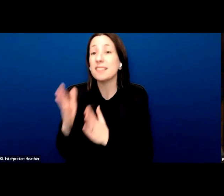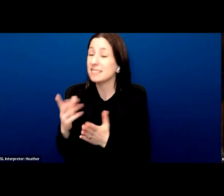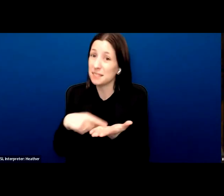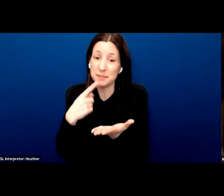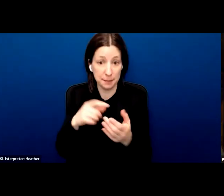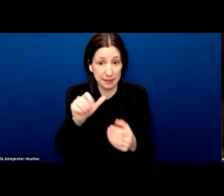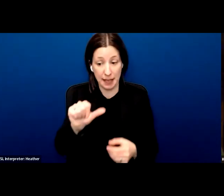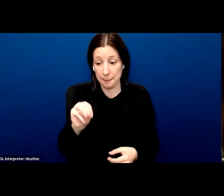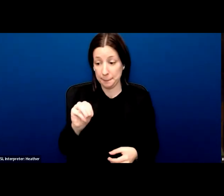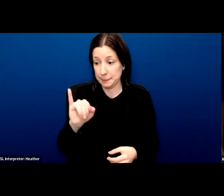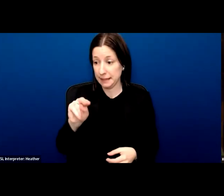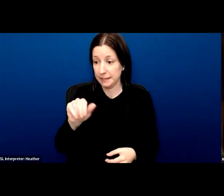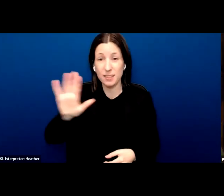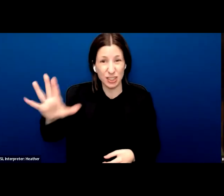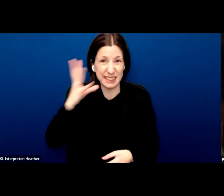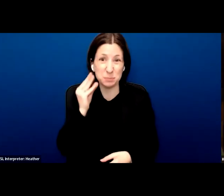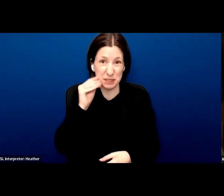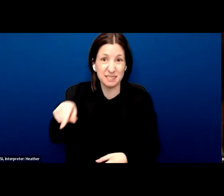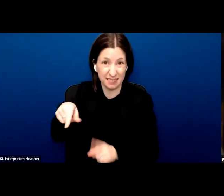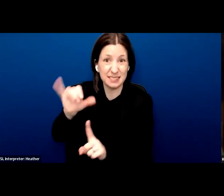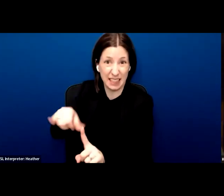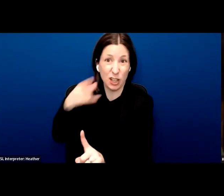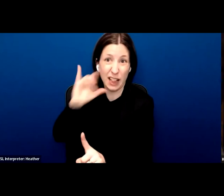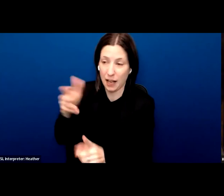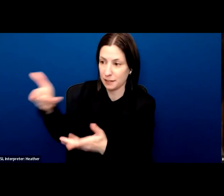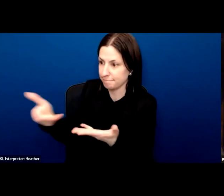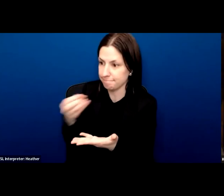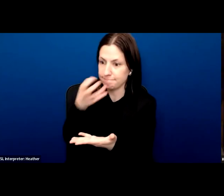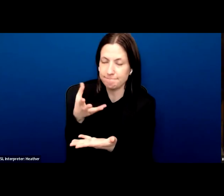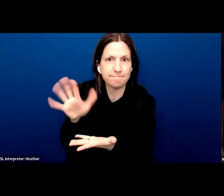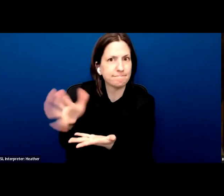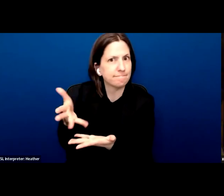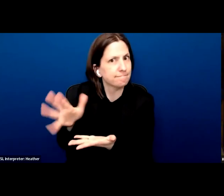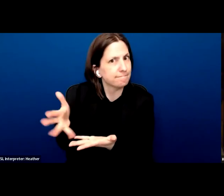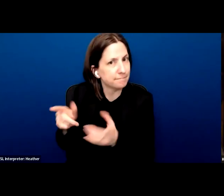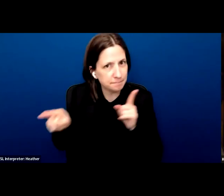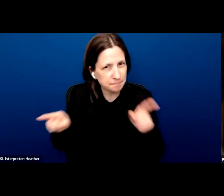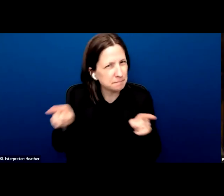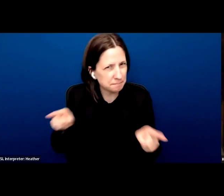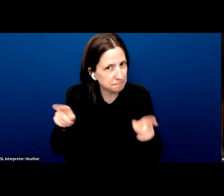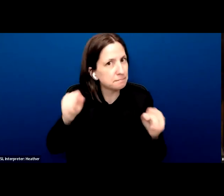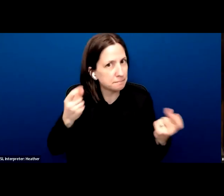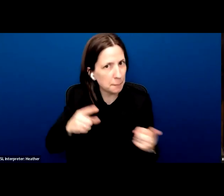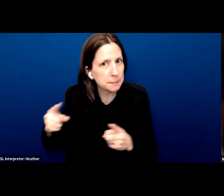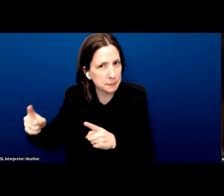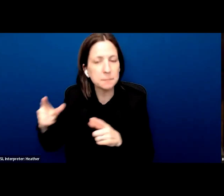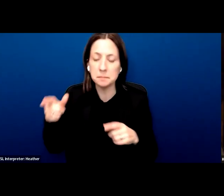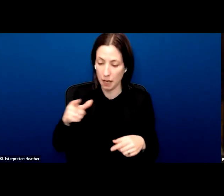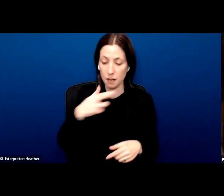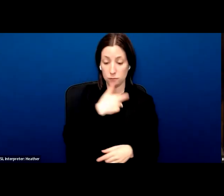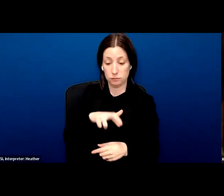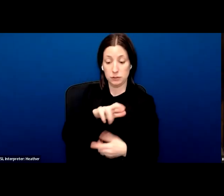And this is where the faith communities need to be pushing forward. Some of the things that you might hear about in the press that are